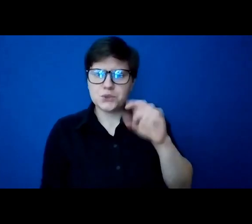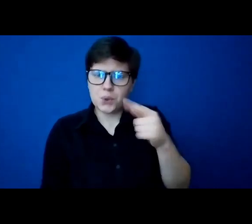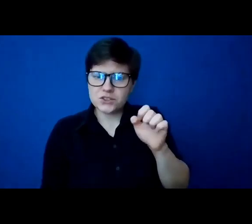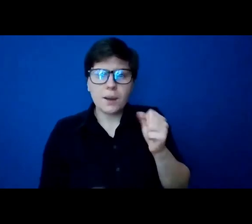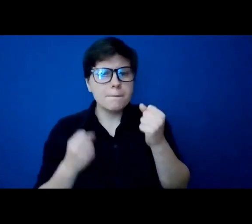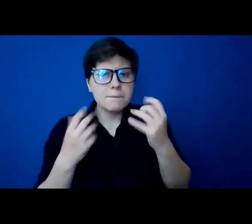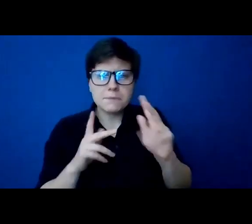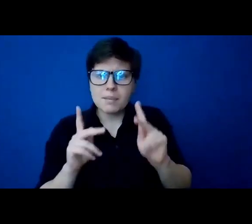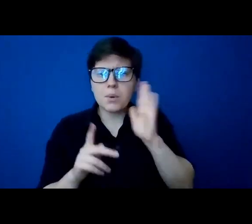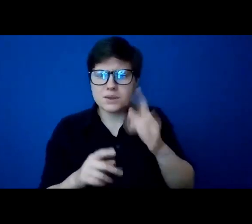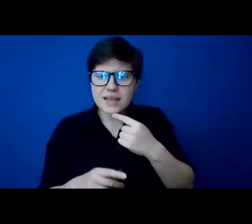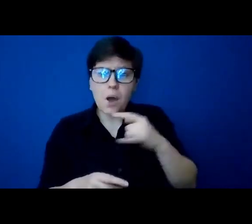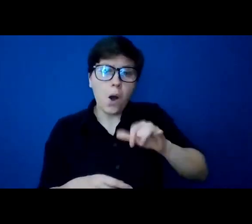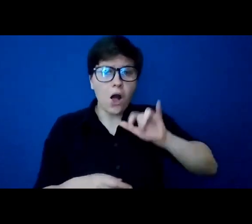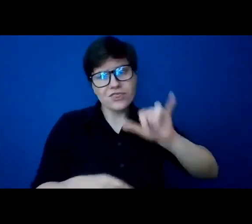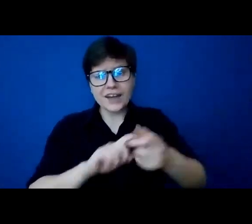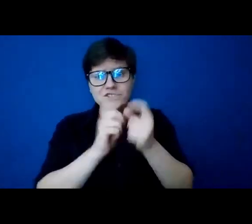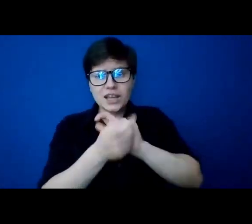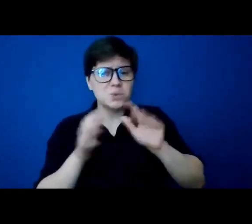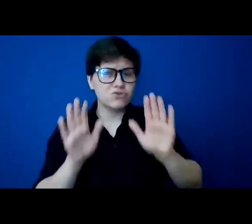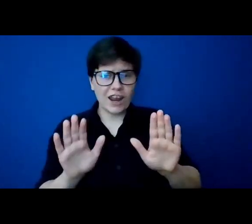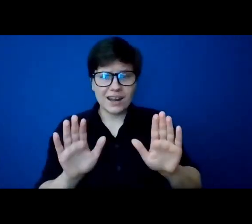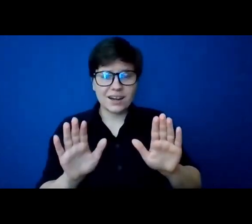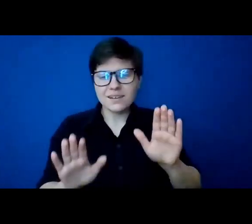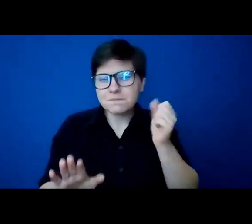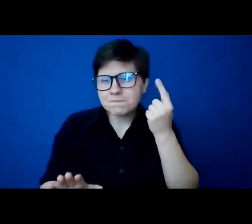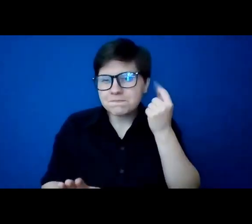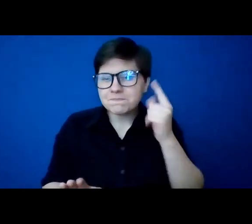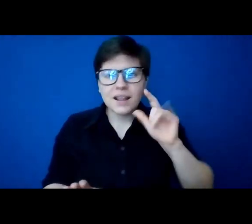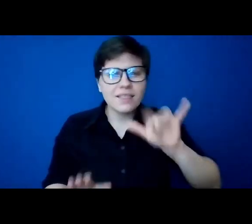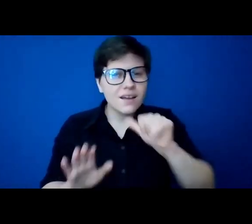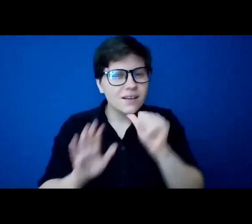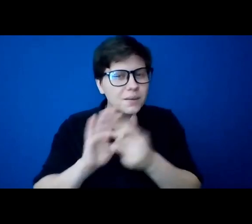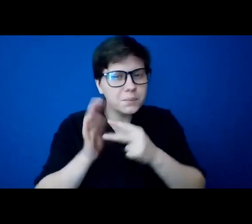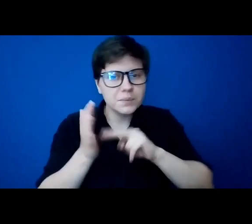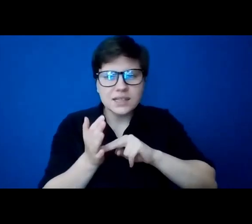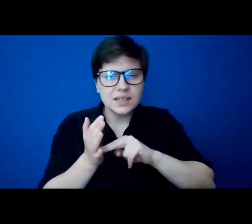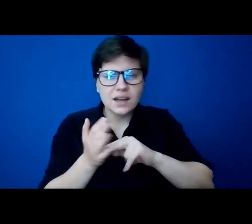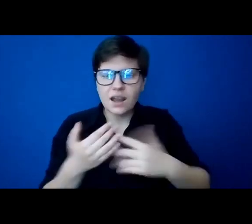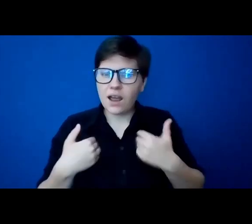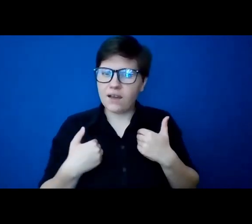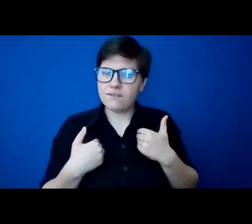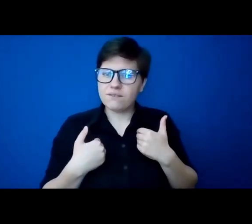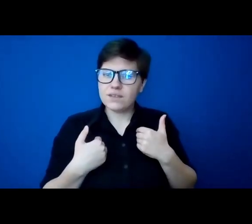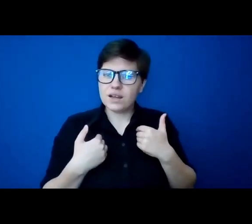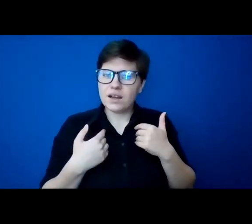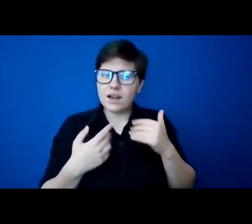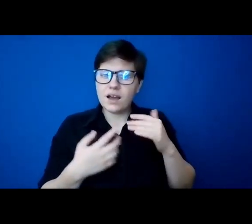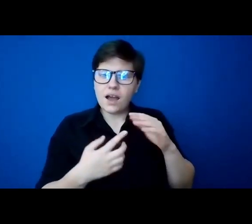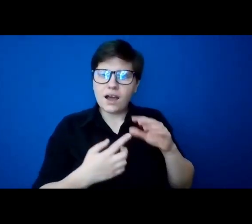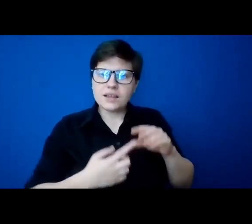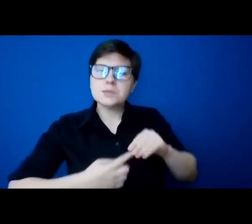the change was really great. That doesn't mean that there's not a special burden that caregivers